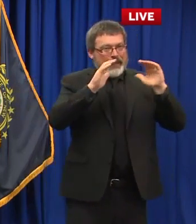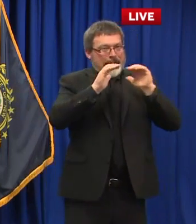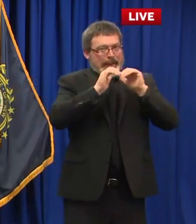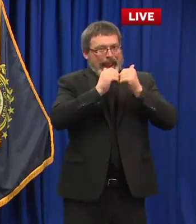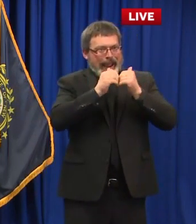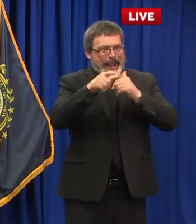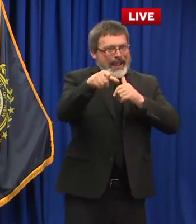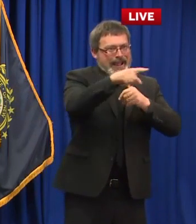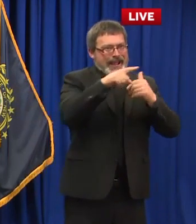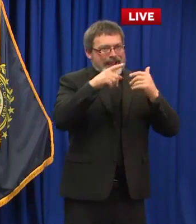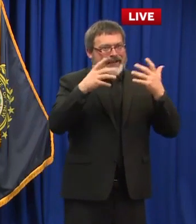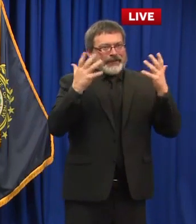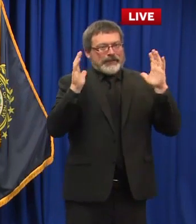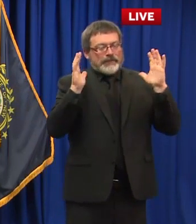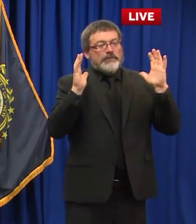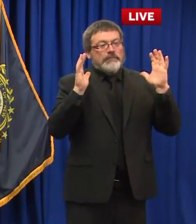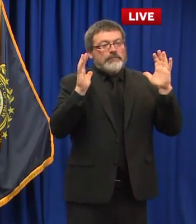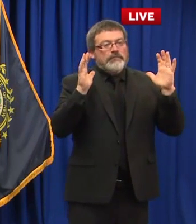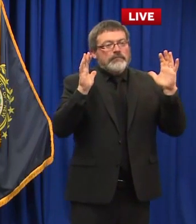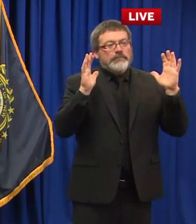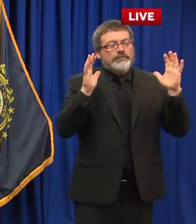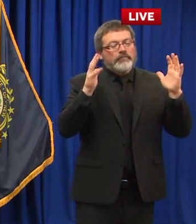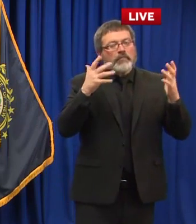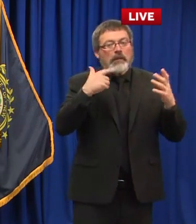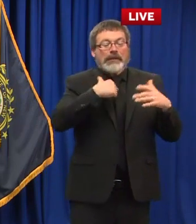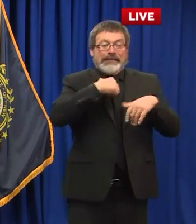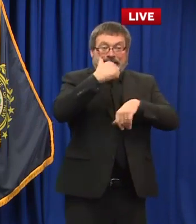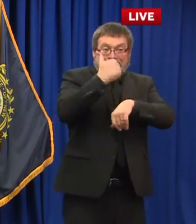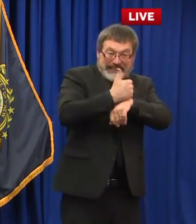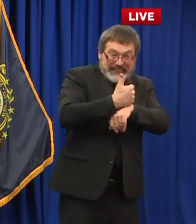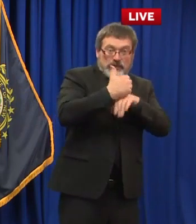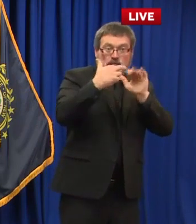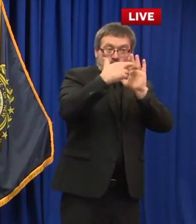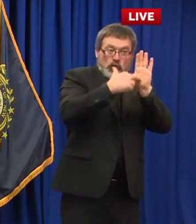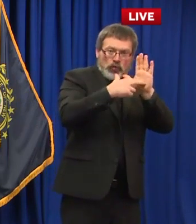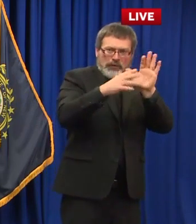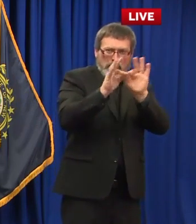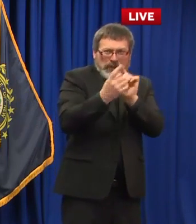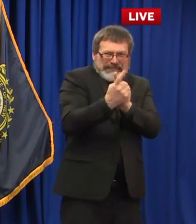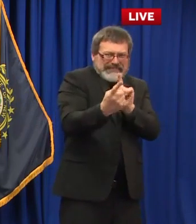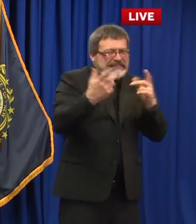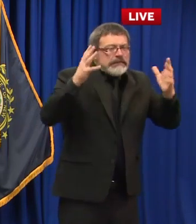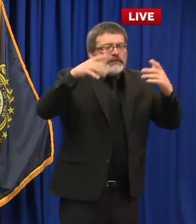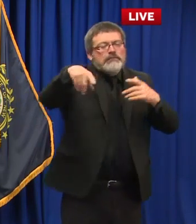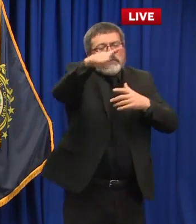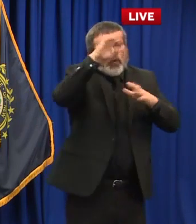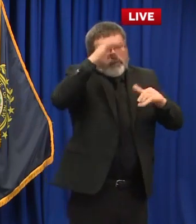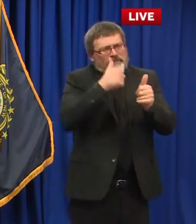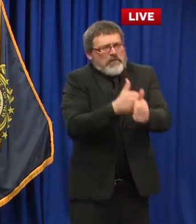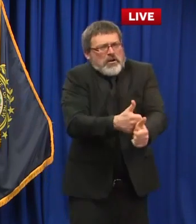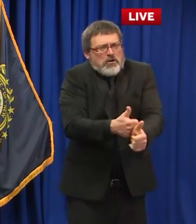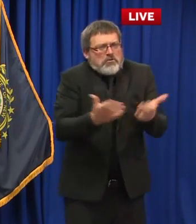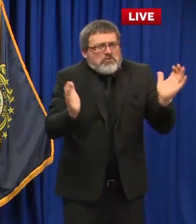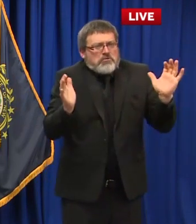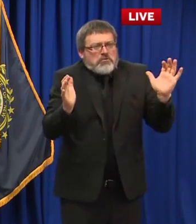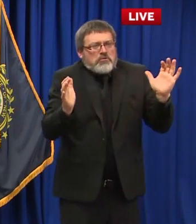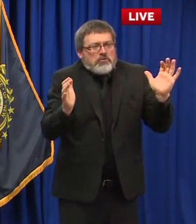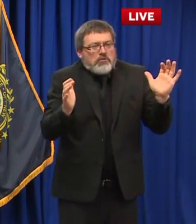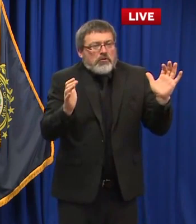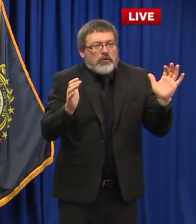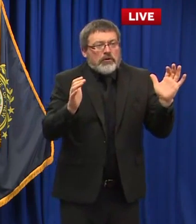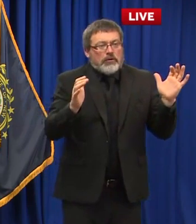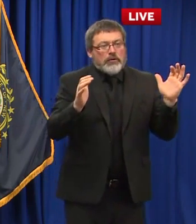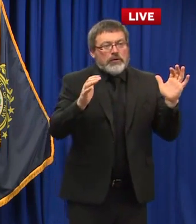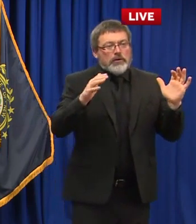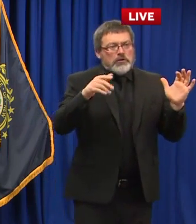enforceable and reasonable and i think the more you keep your guidelines reasonable the more likely people are to follow those guidelines take those steps so you can make